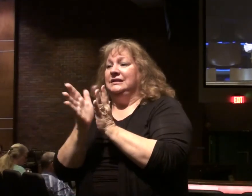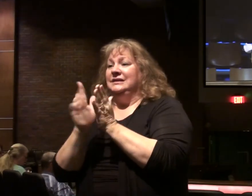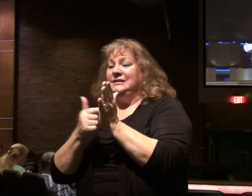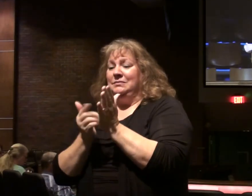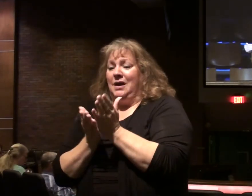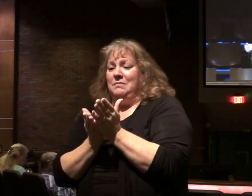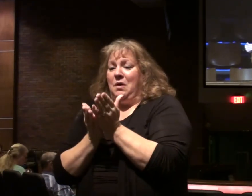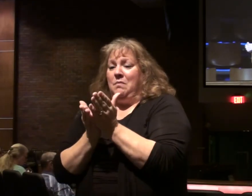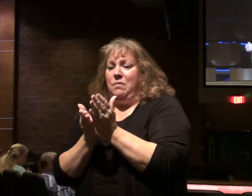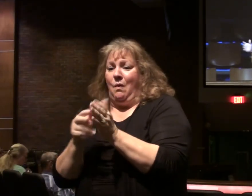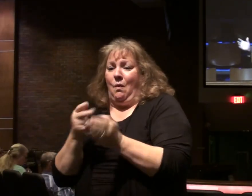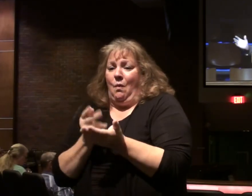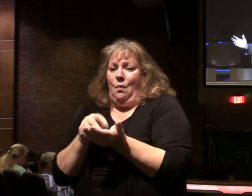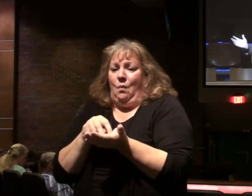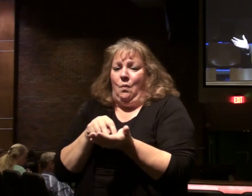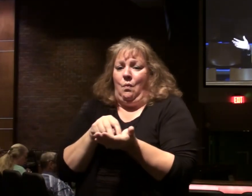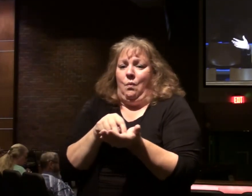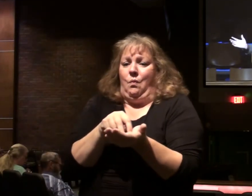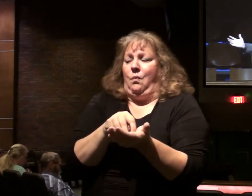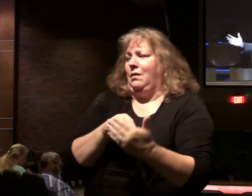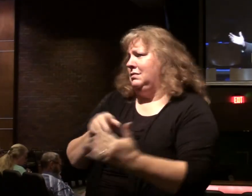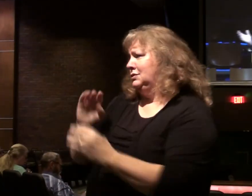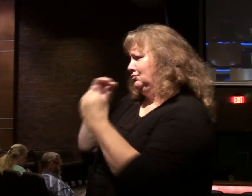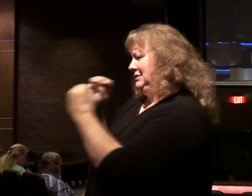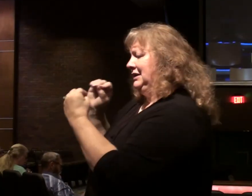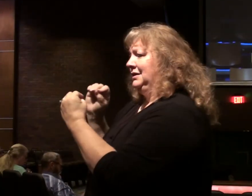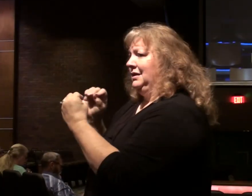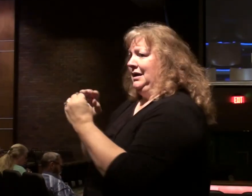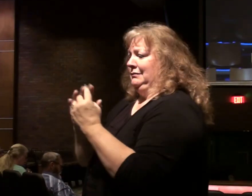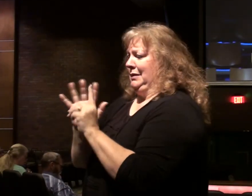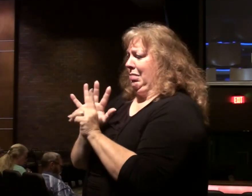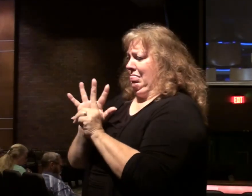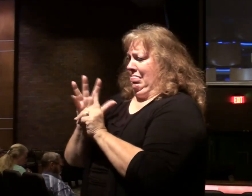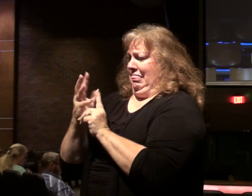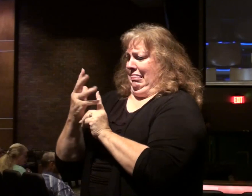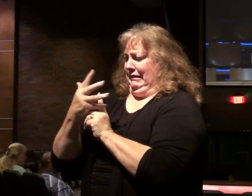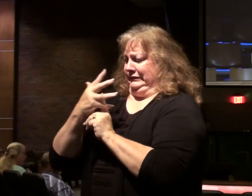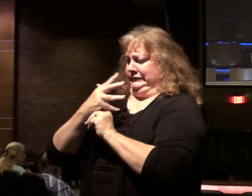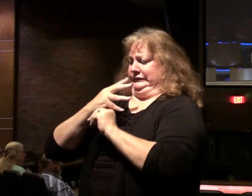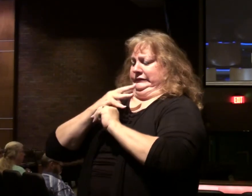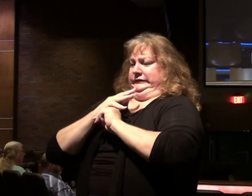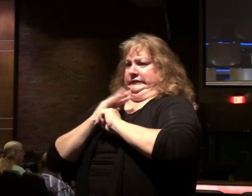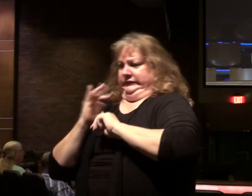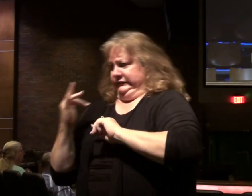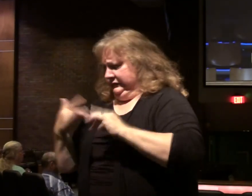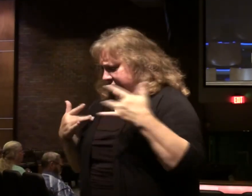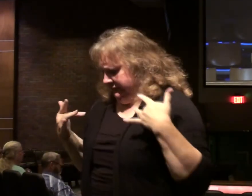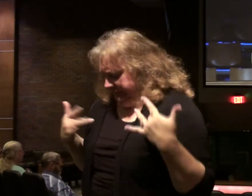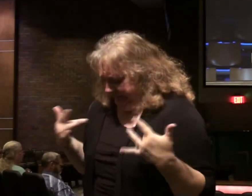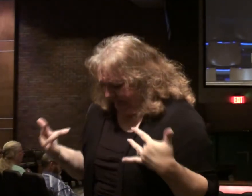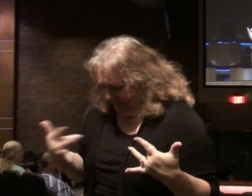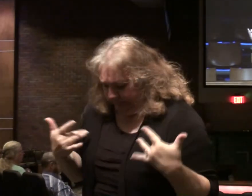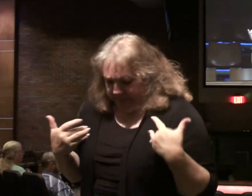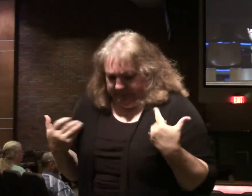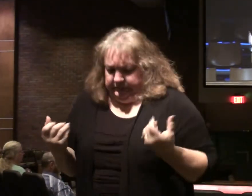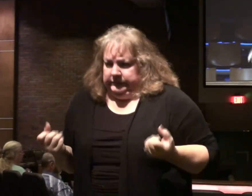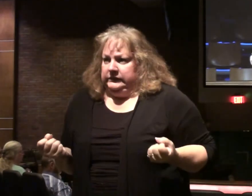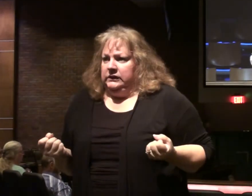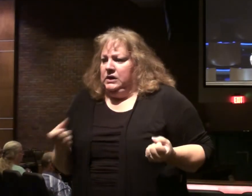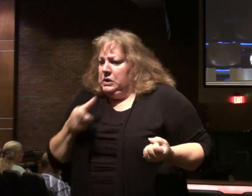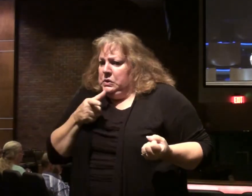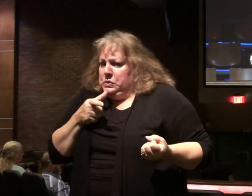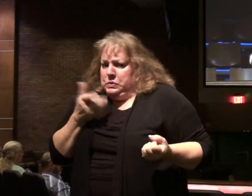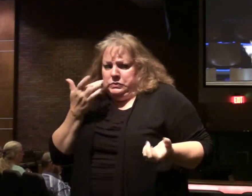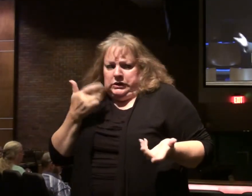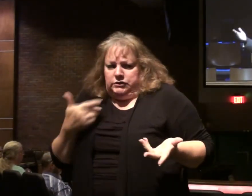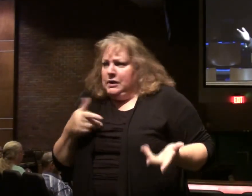so he could teach the people. You know, we know at times, crowds were pushing around him so much, someone touched into him and was healed. And no one knew who